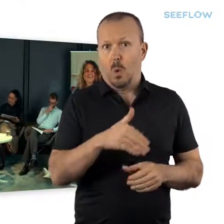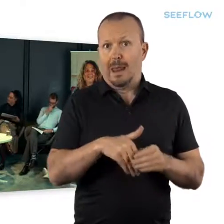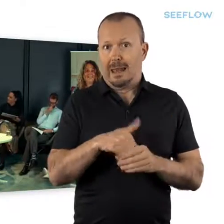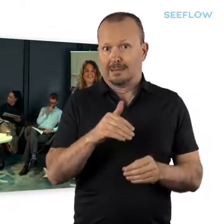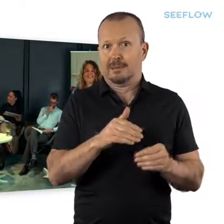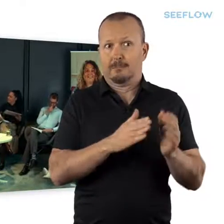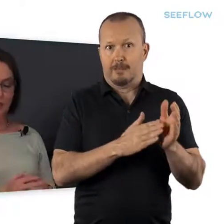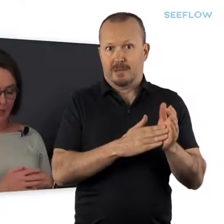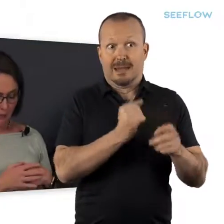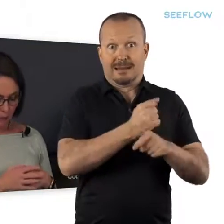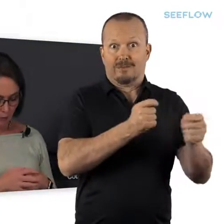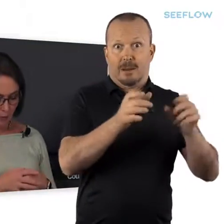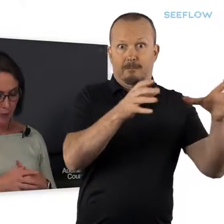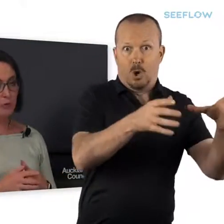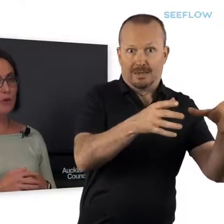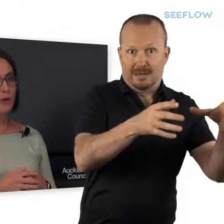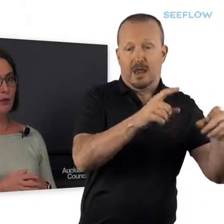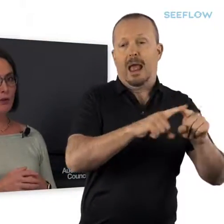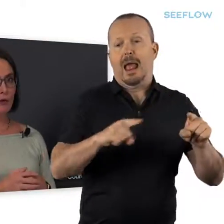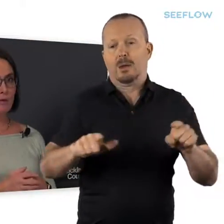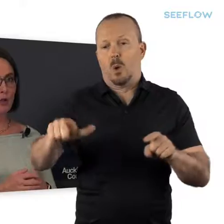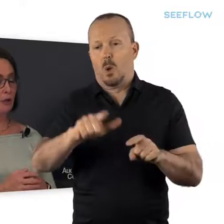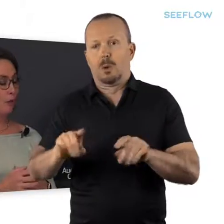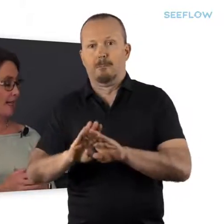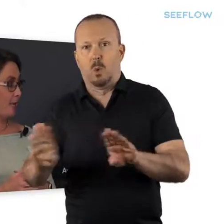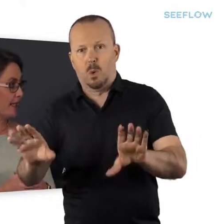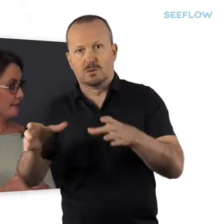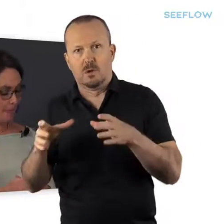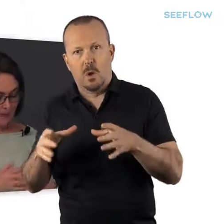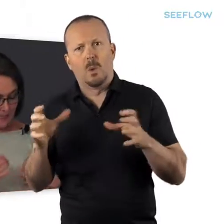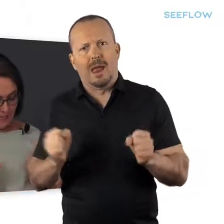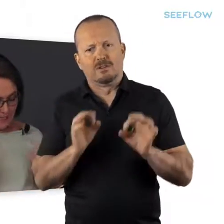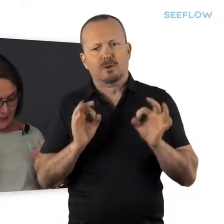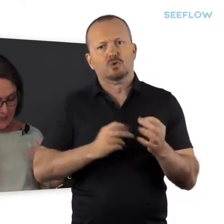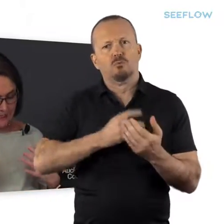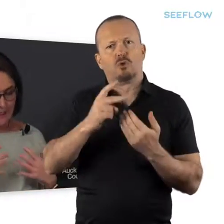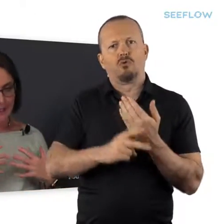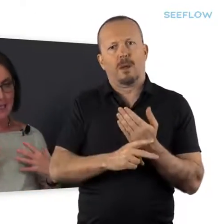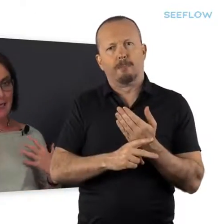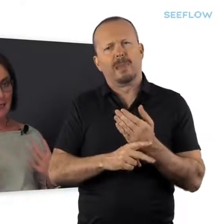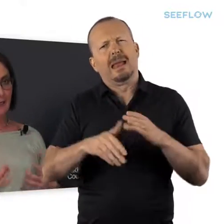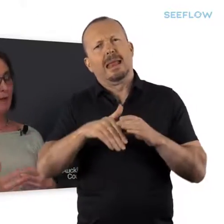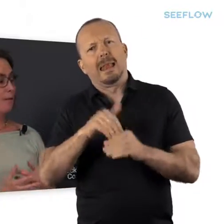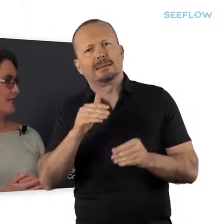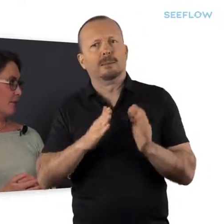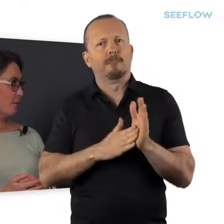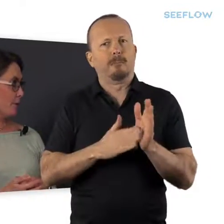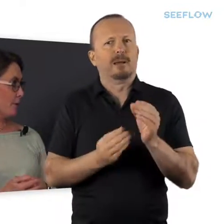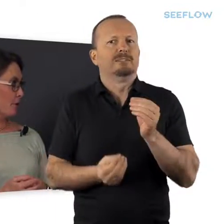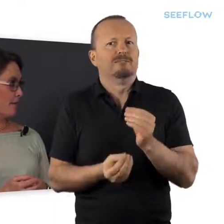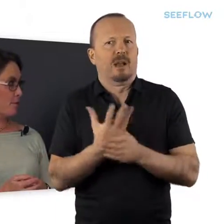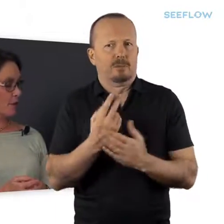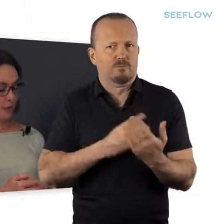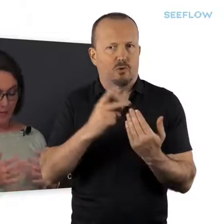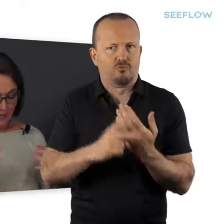members, both governing body and local board, we've got a program called Kura Kawana. And that is the elected member development